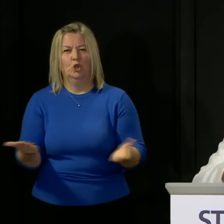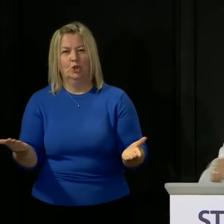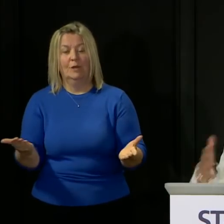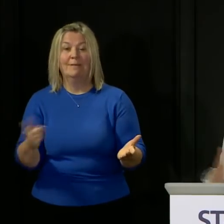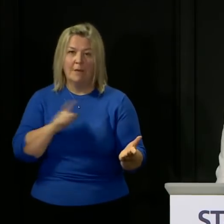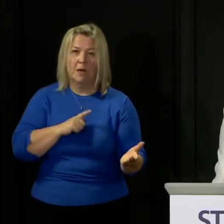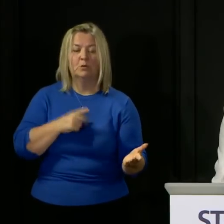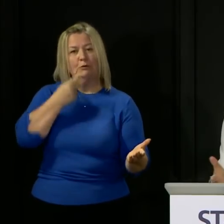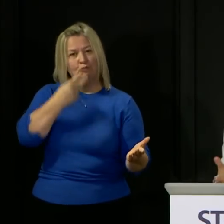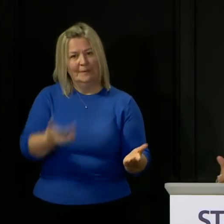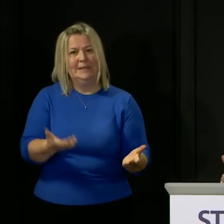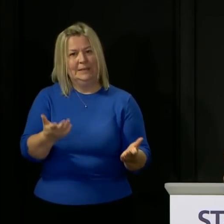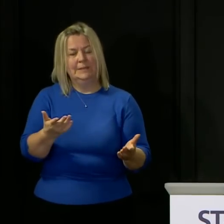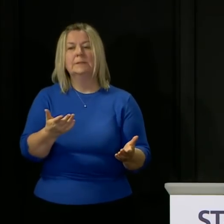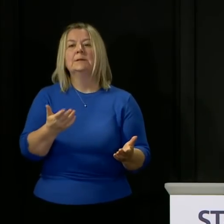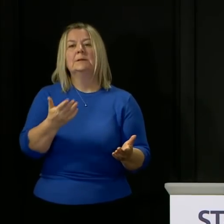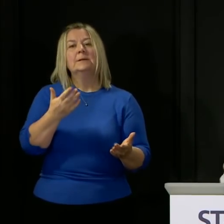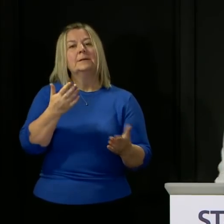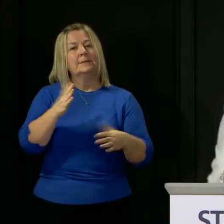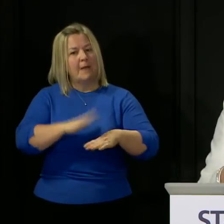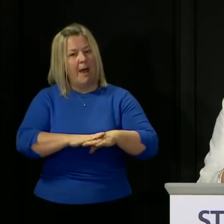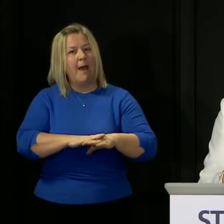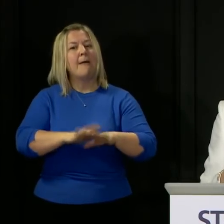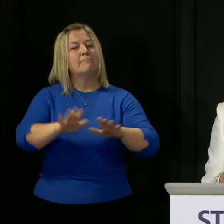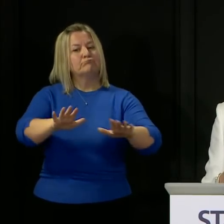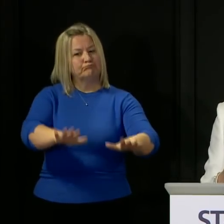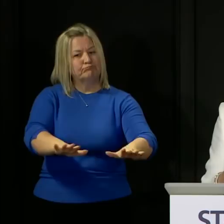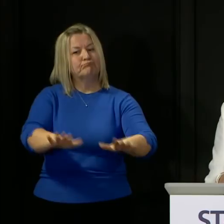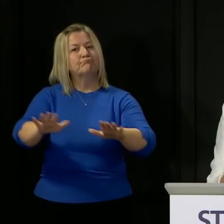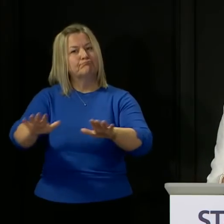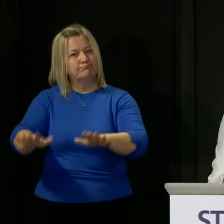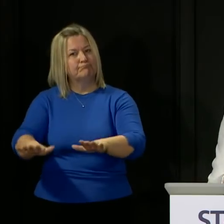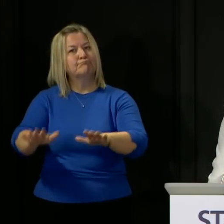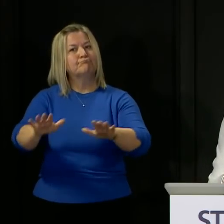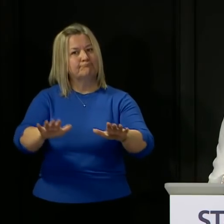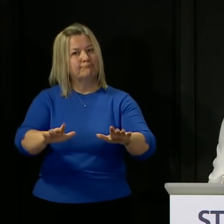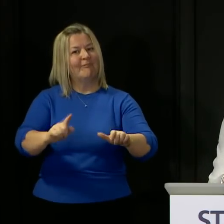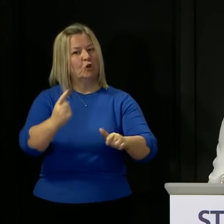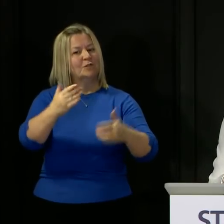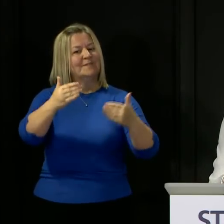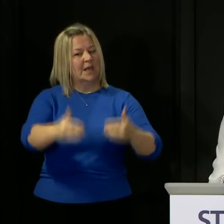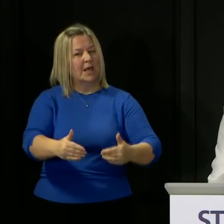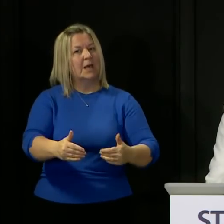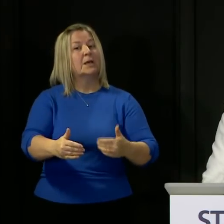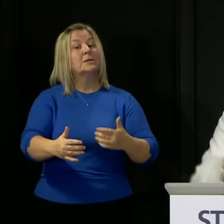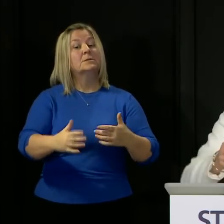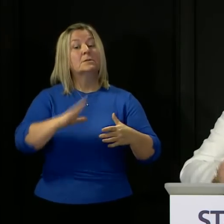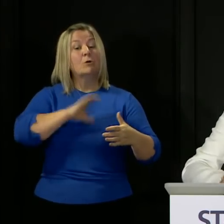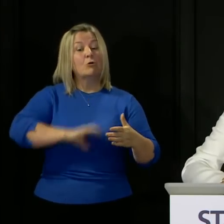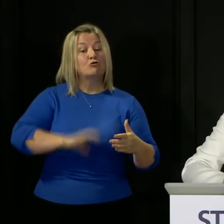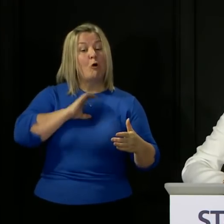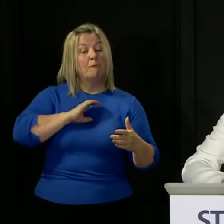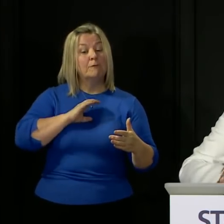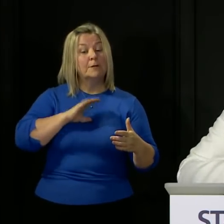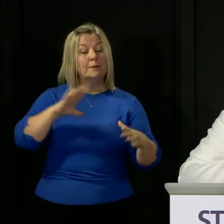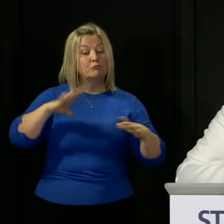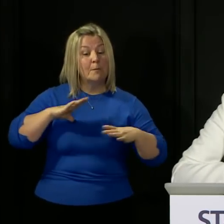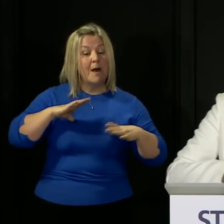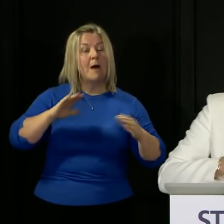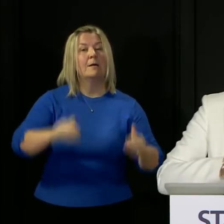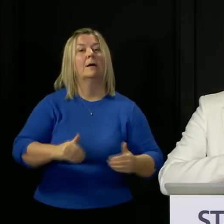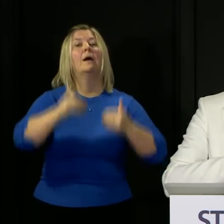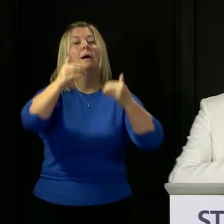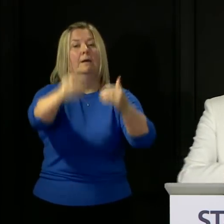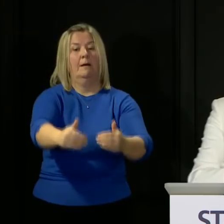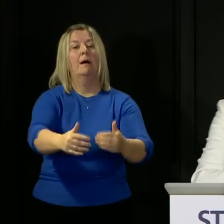now because if we don't stick with the message as it is right now we won't get to move on to another one at some later stage Rachel Watson